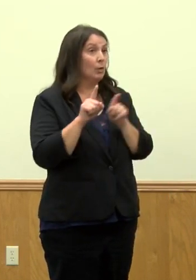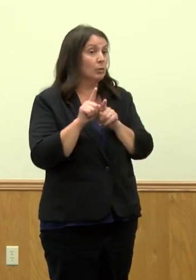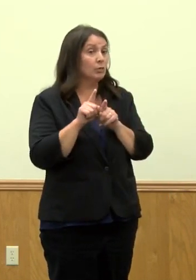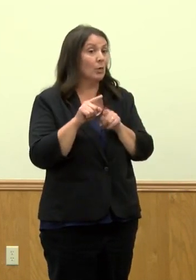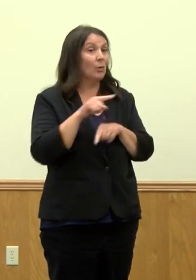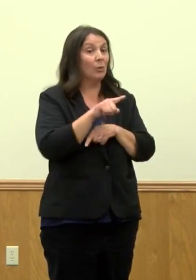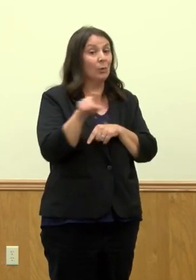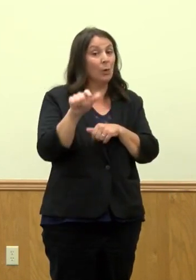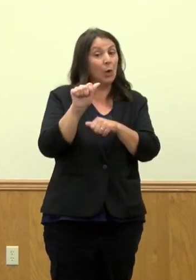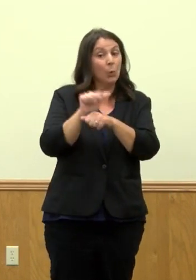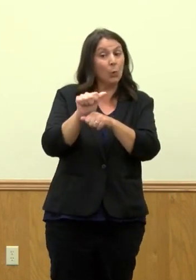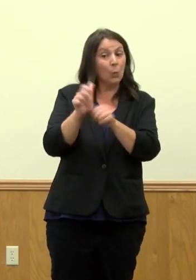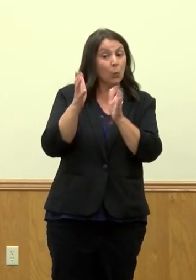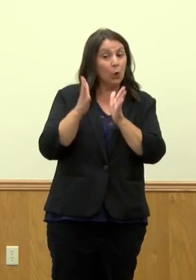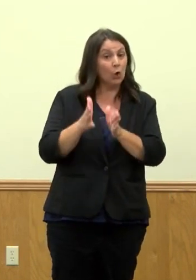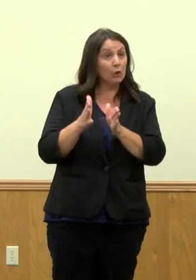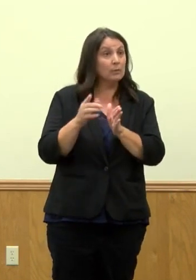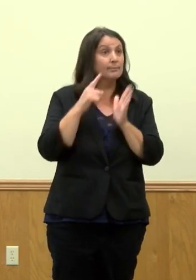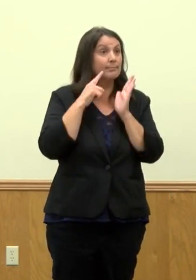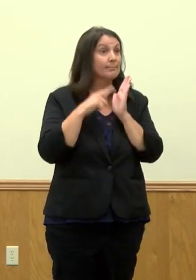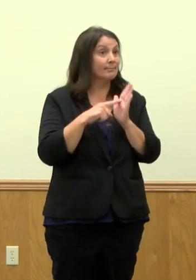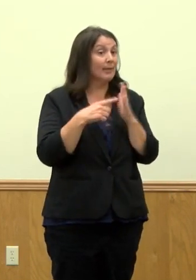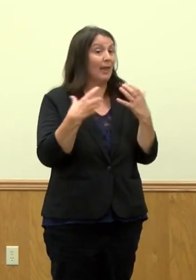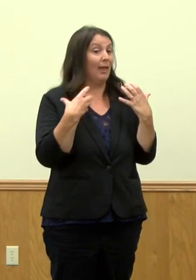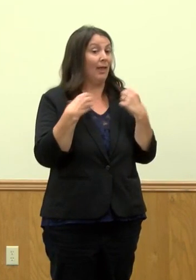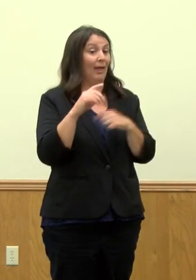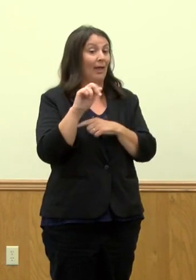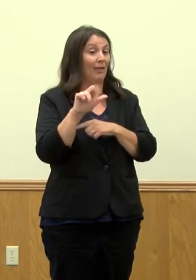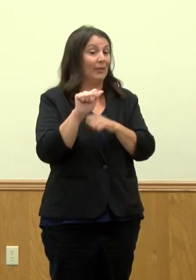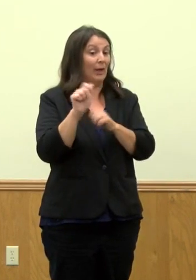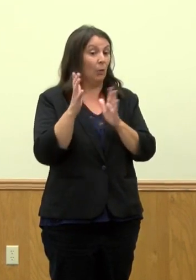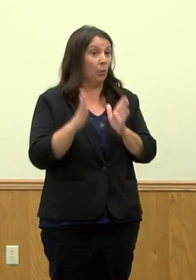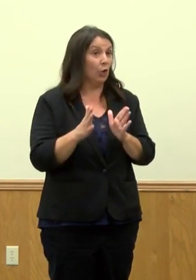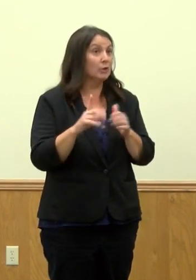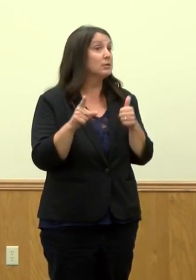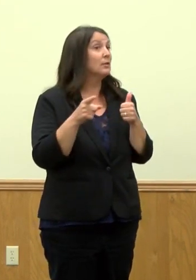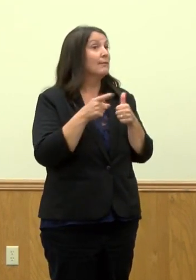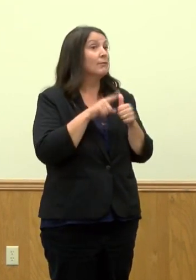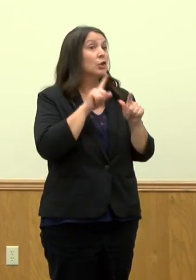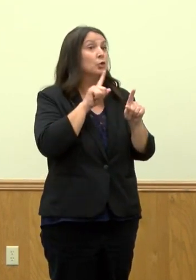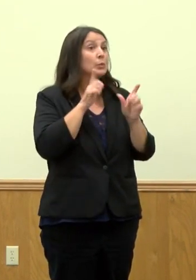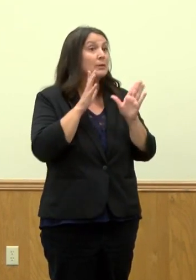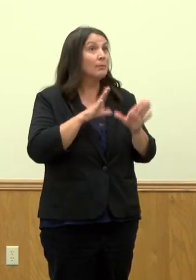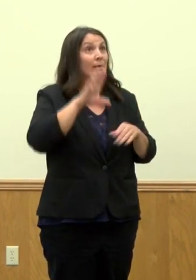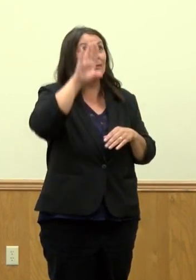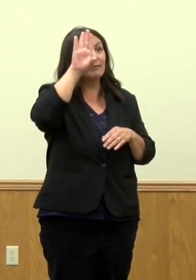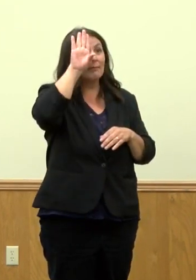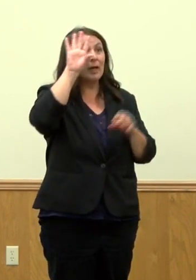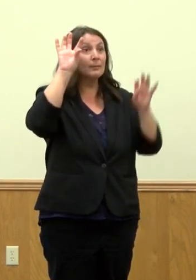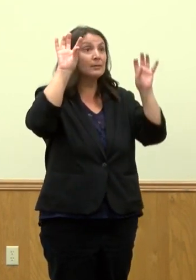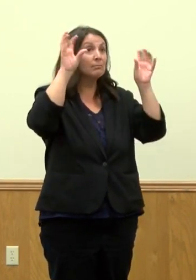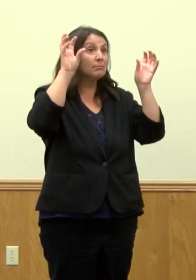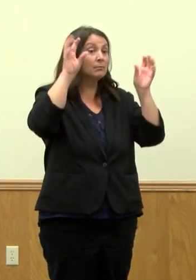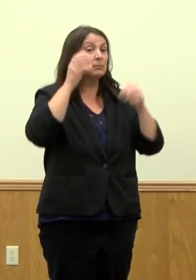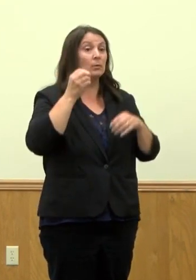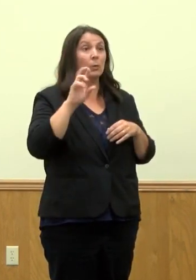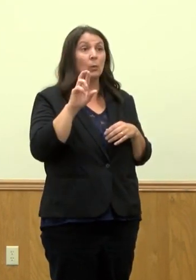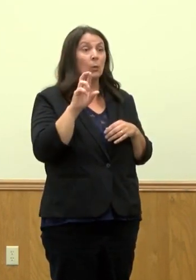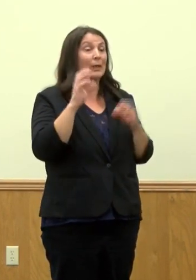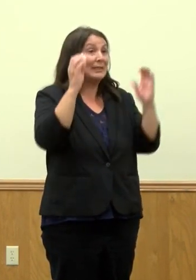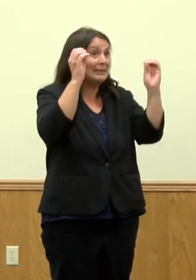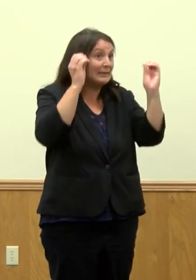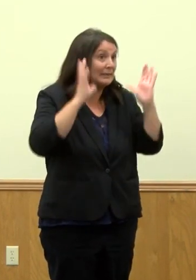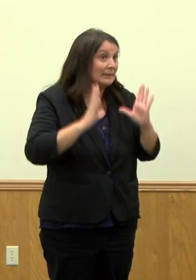workers, including healthcare workers or first responders, and even people who are working in schools or the